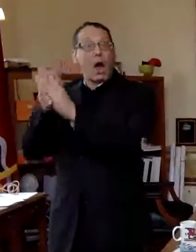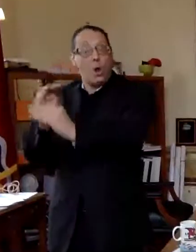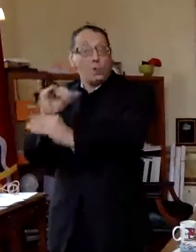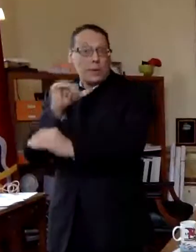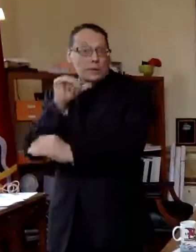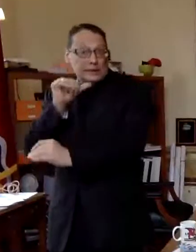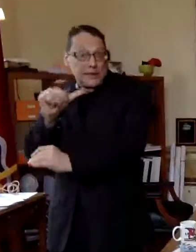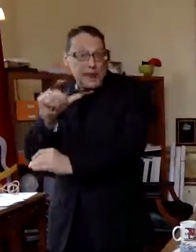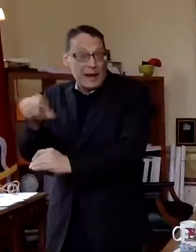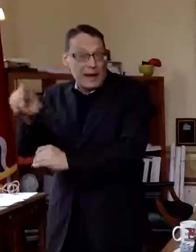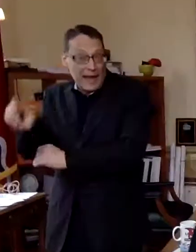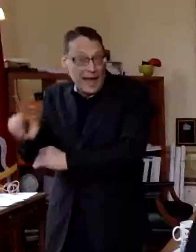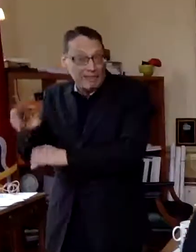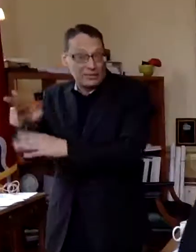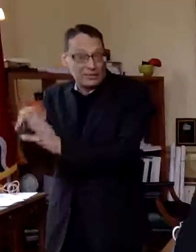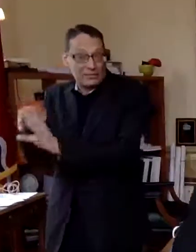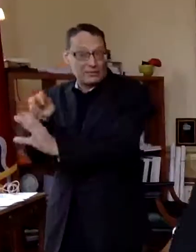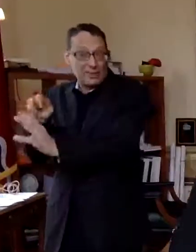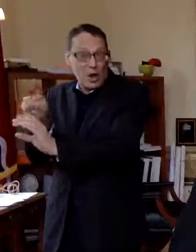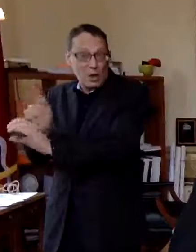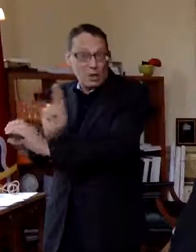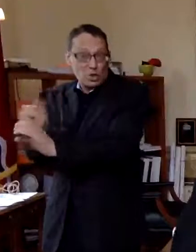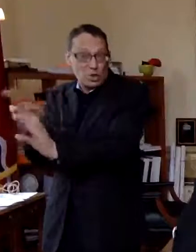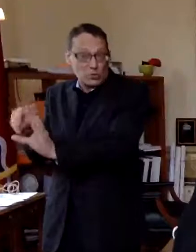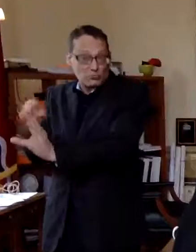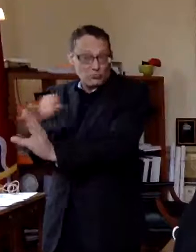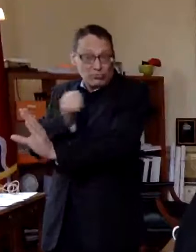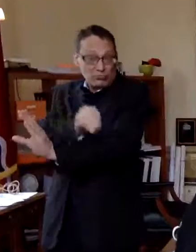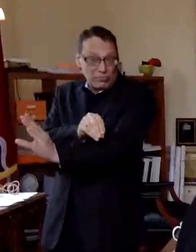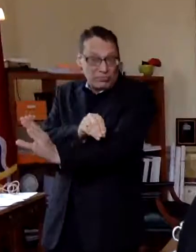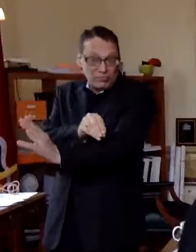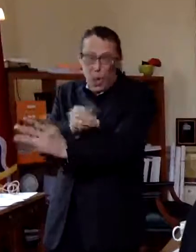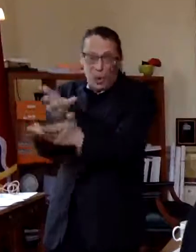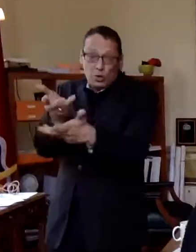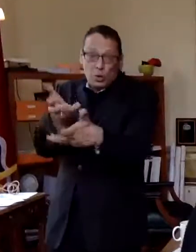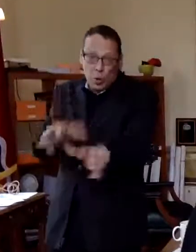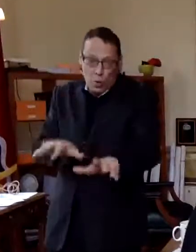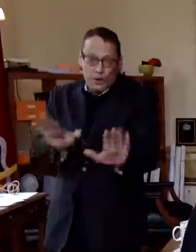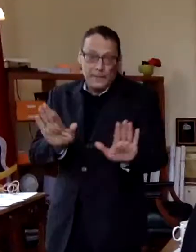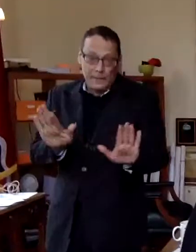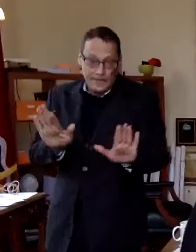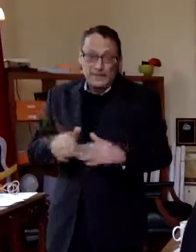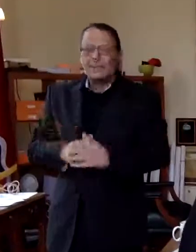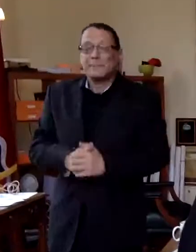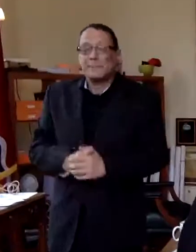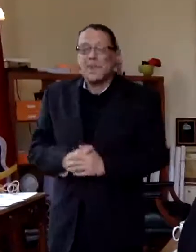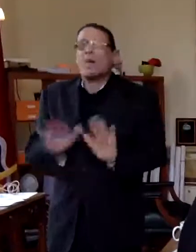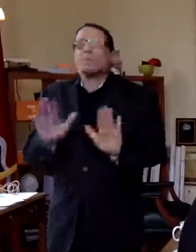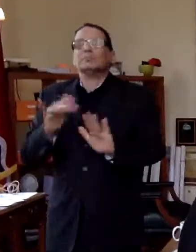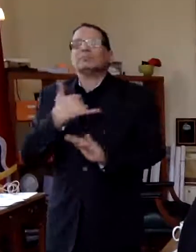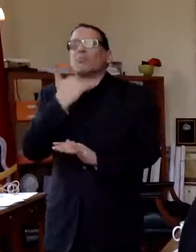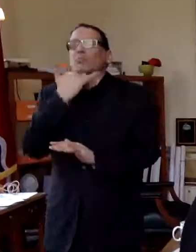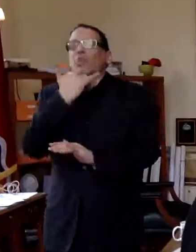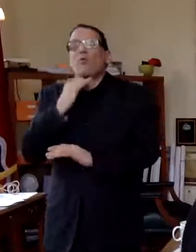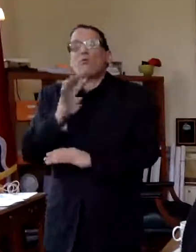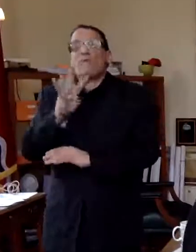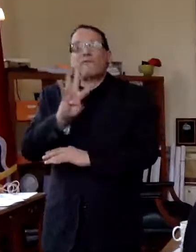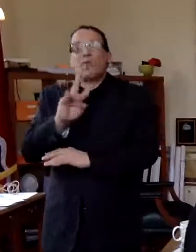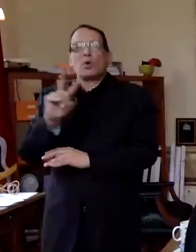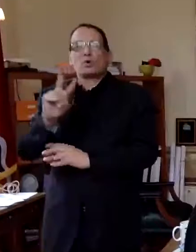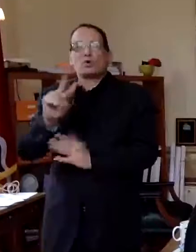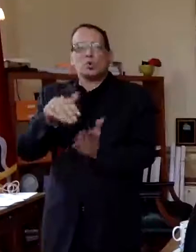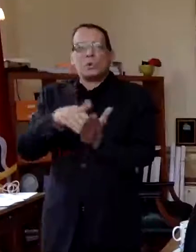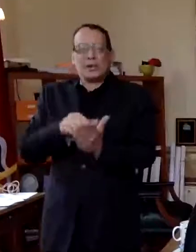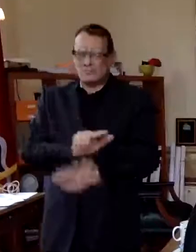into that we're trying not here it is right here um 42 million excuse me not